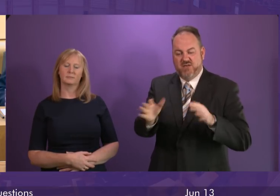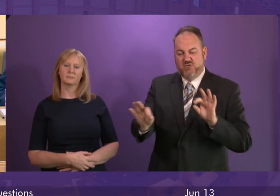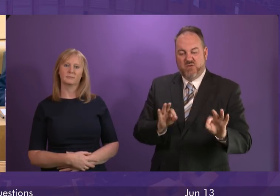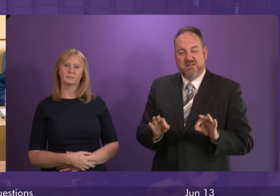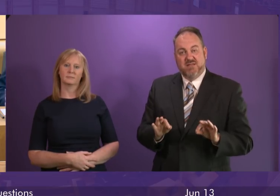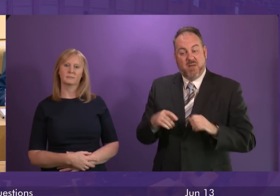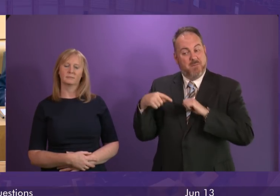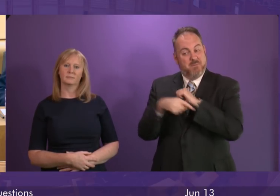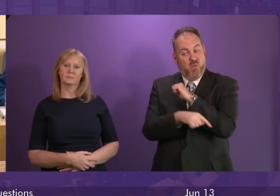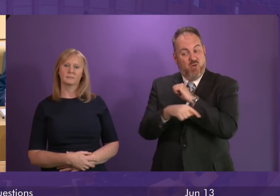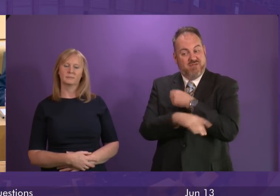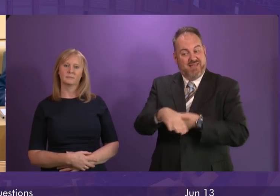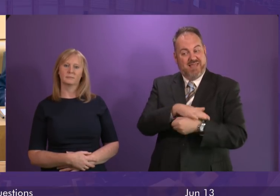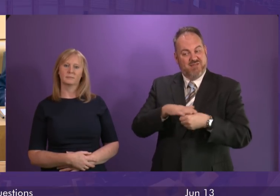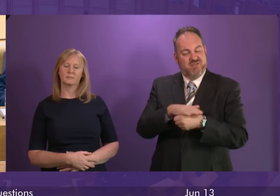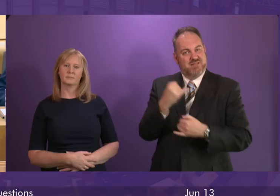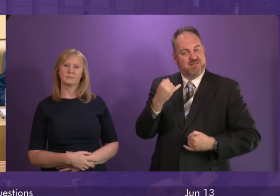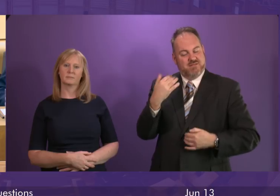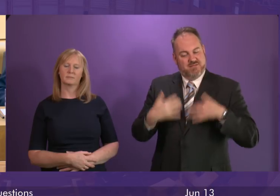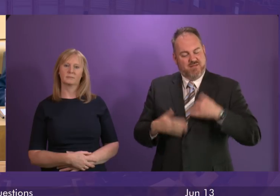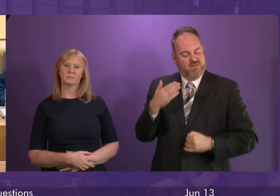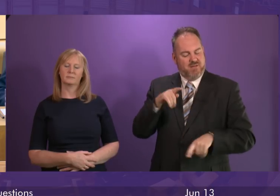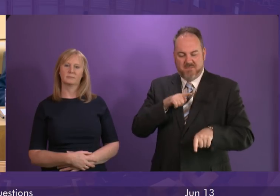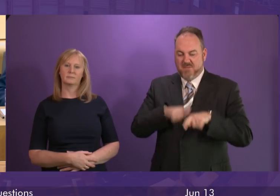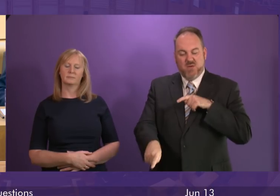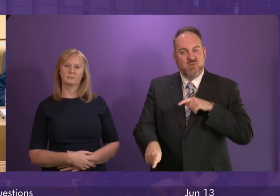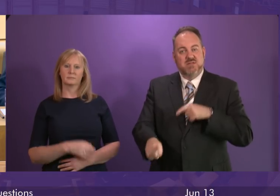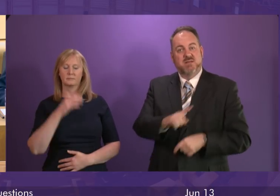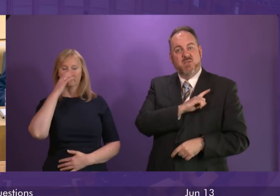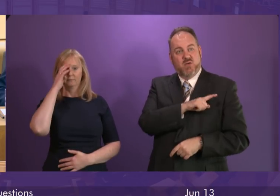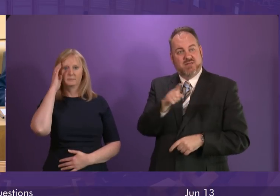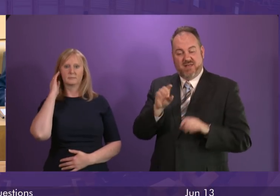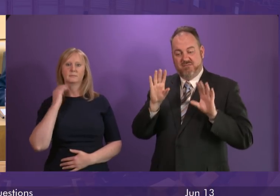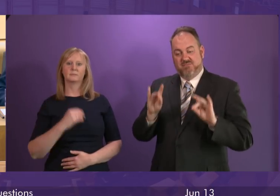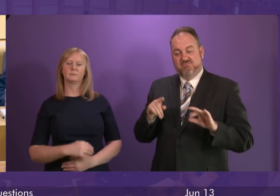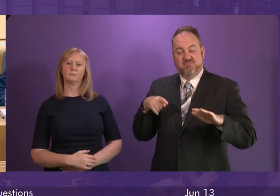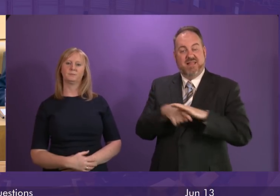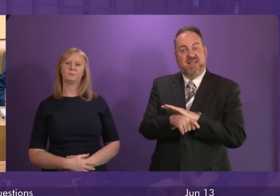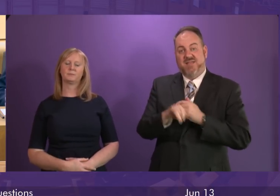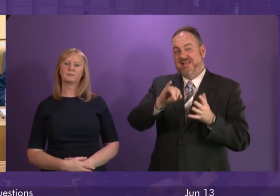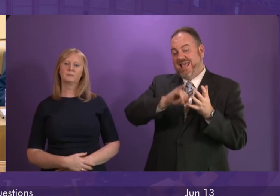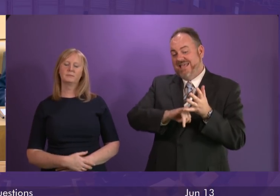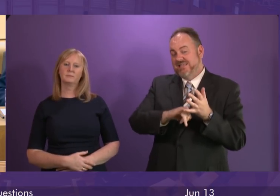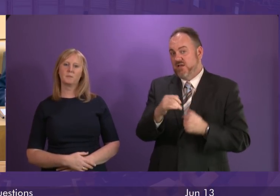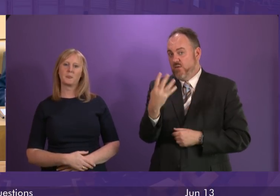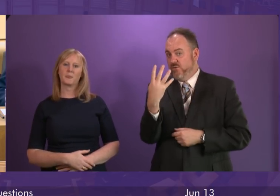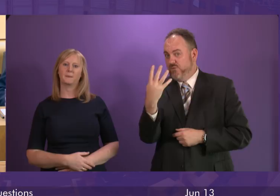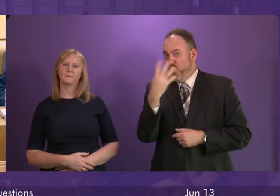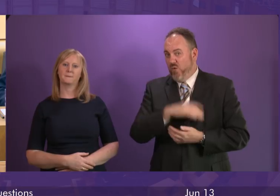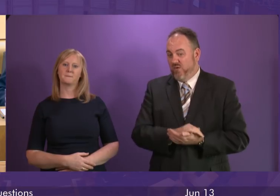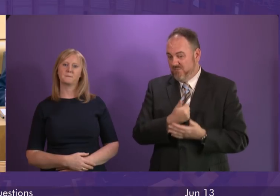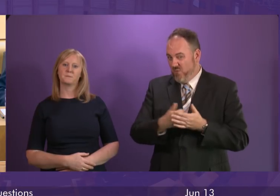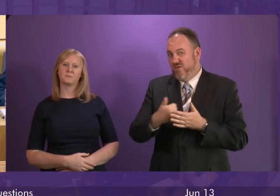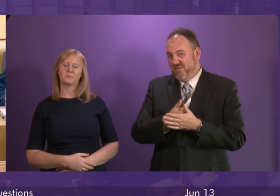areas suffering the most because they are still the ones most likely to leave school at the end of S4. The Parliament is already